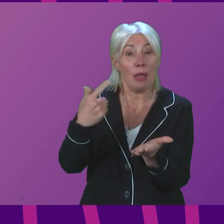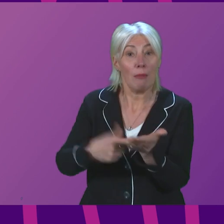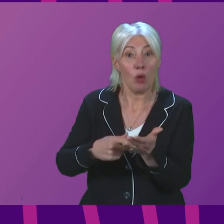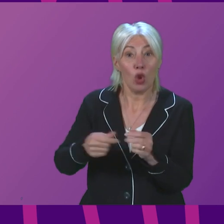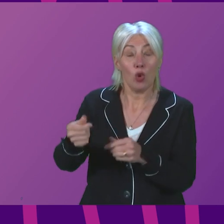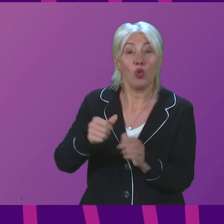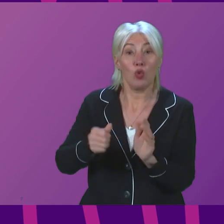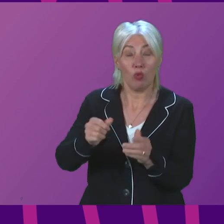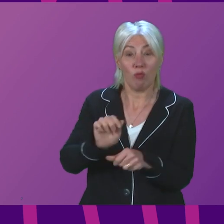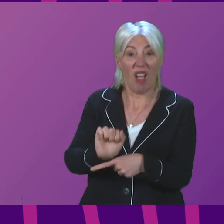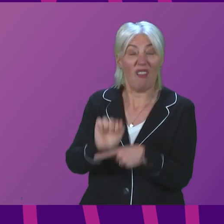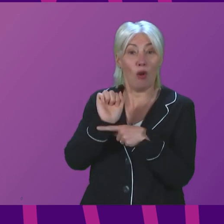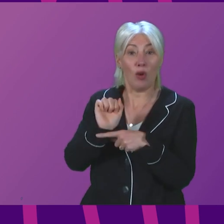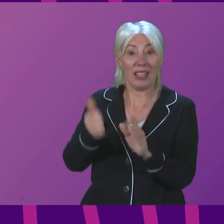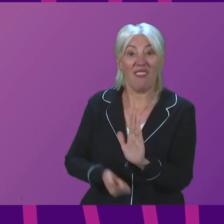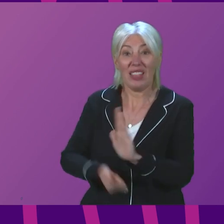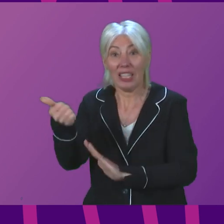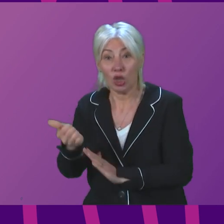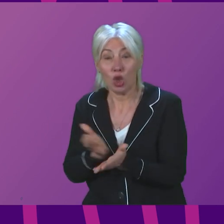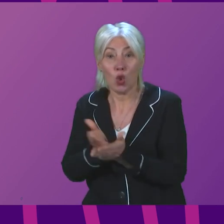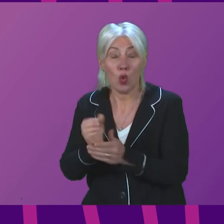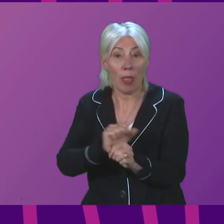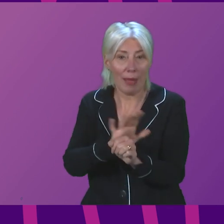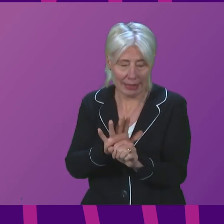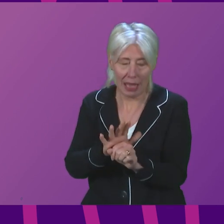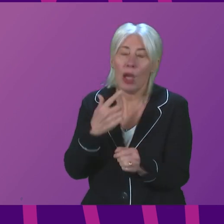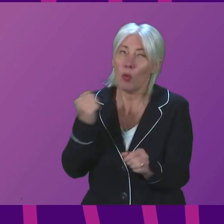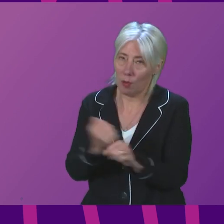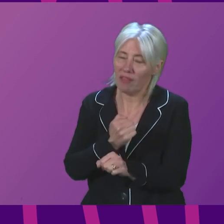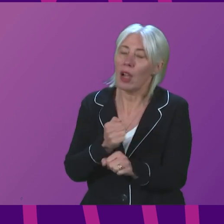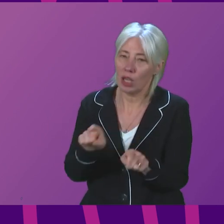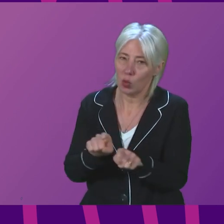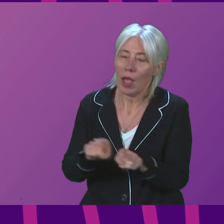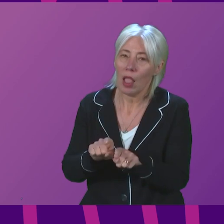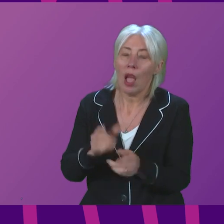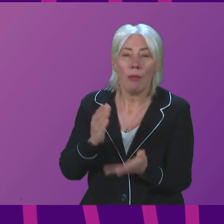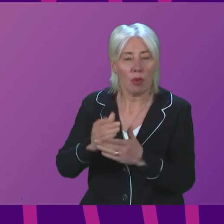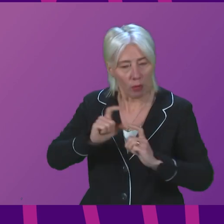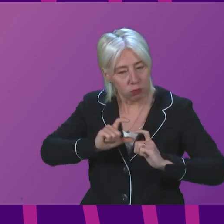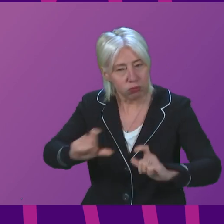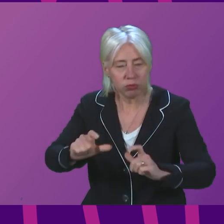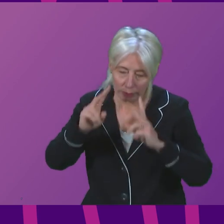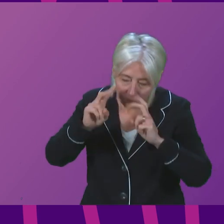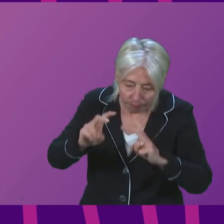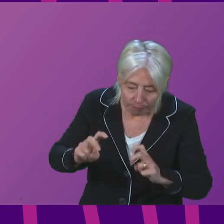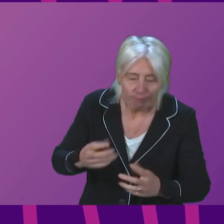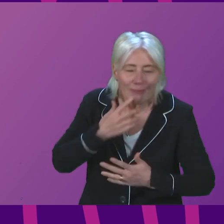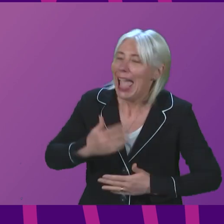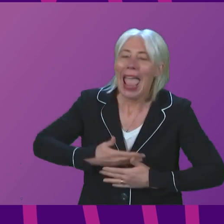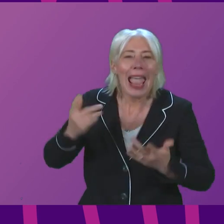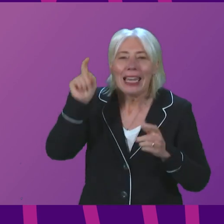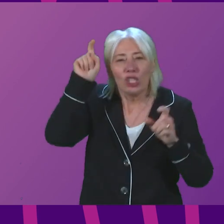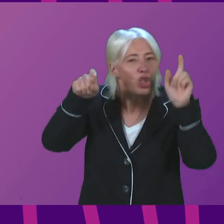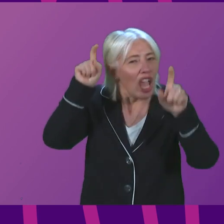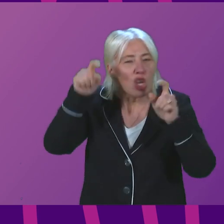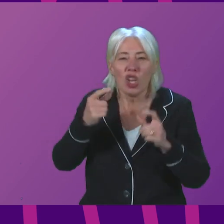evictions as a result of the pandemic and we will continue to make support available but also continue to look closely at any suggestions for further